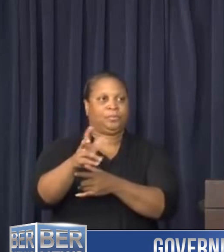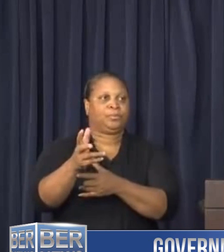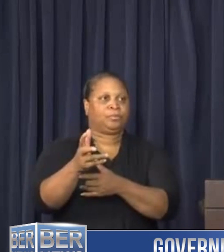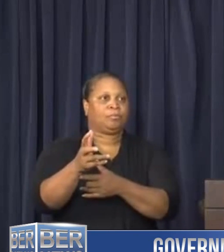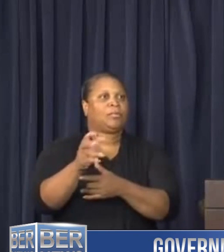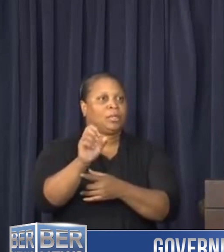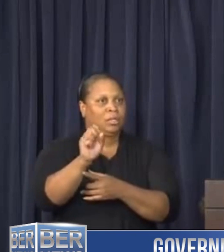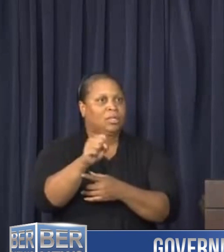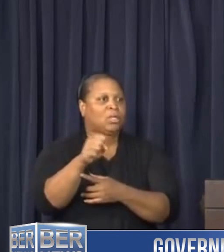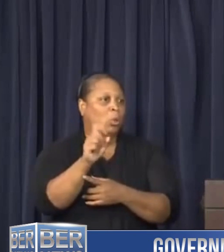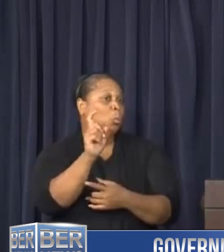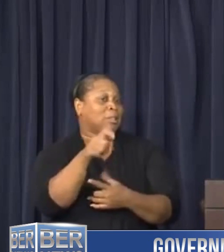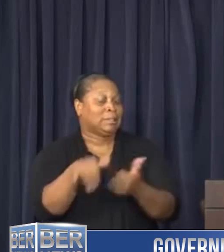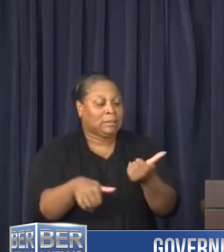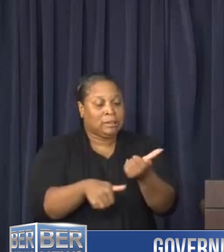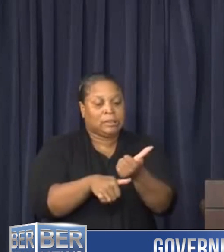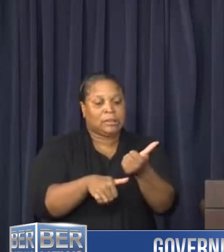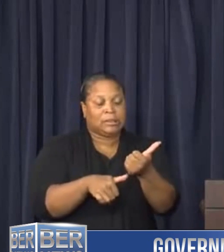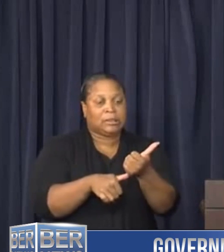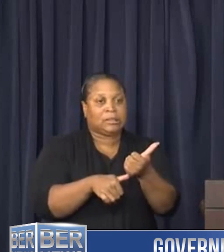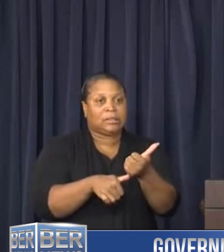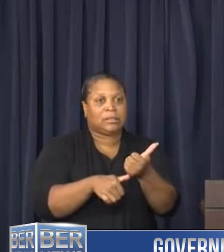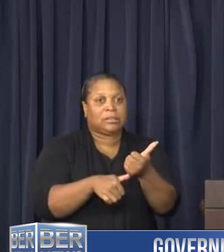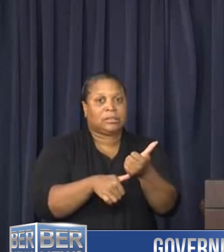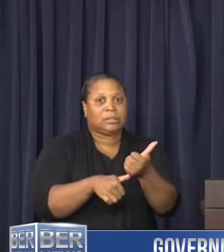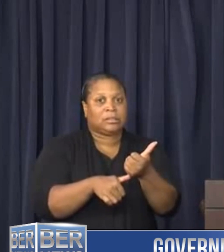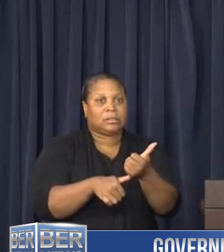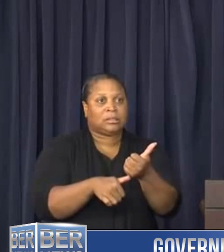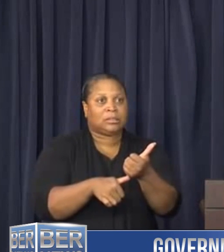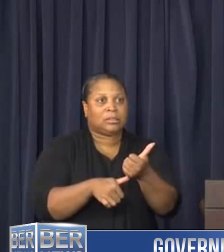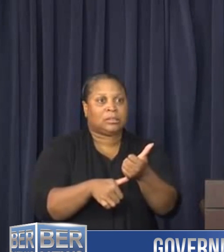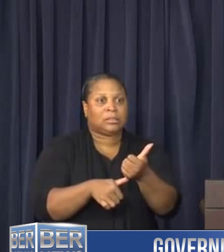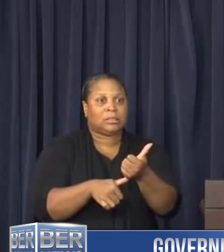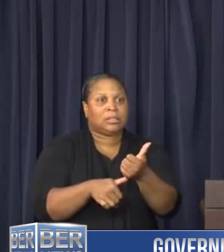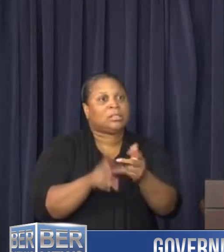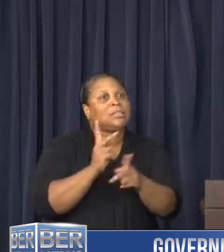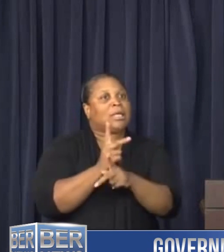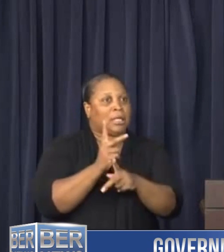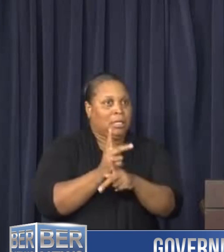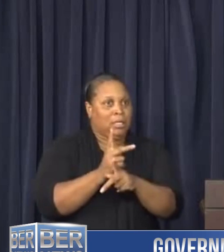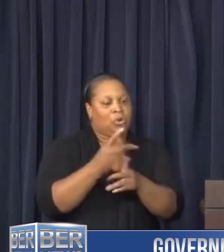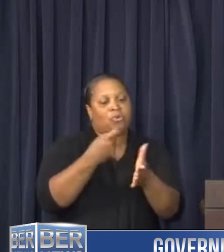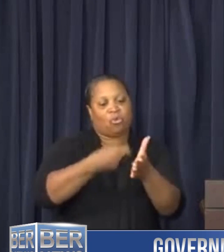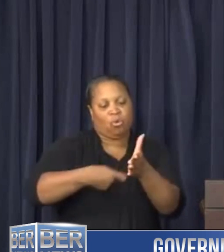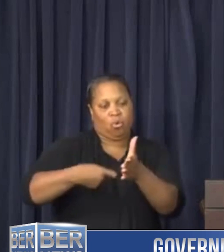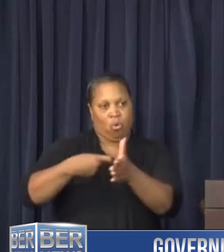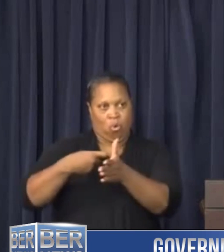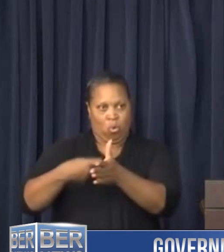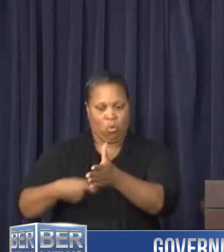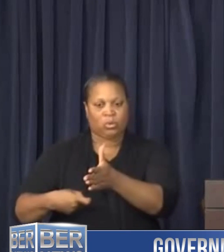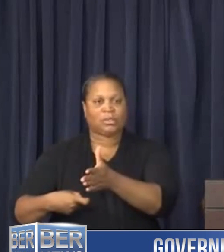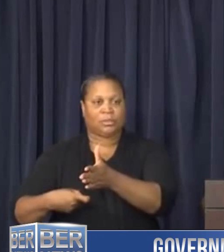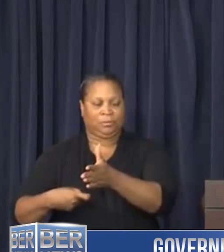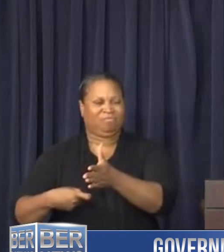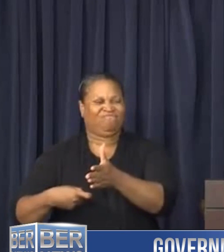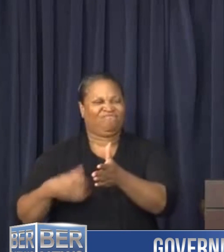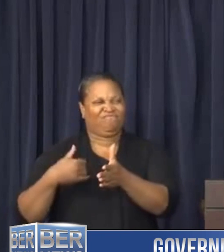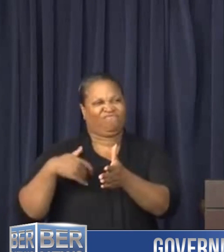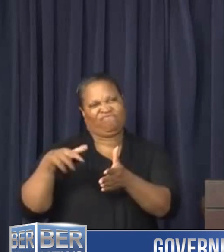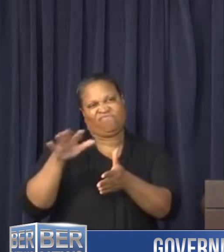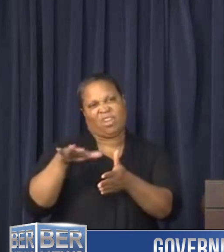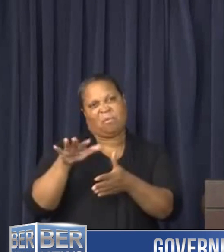We do need some assistance in covering the costs. We have about